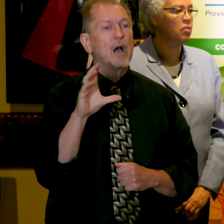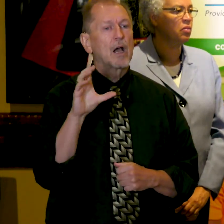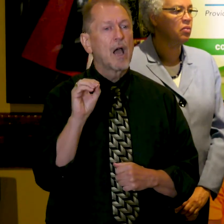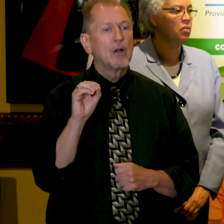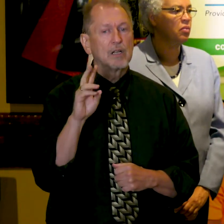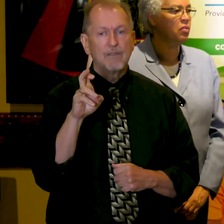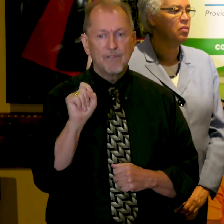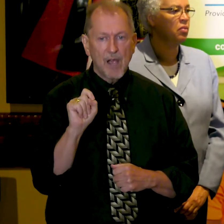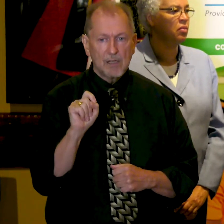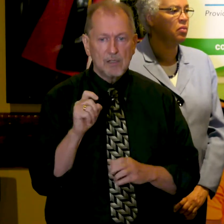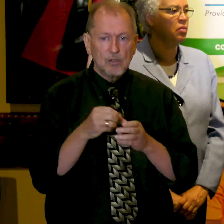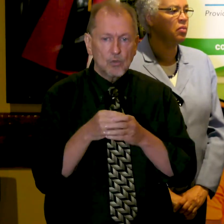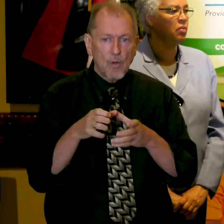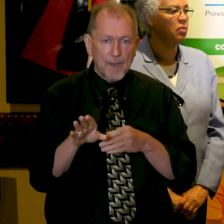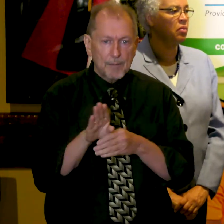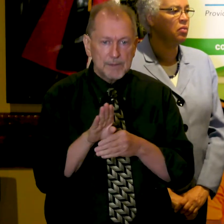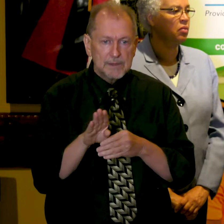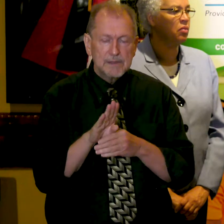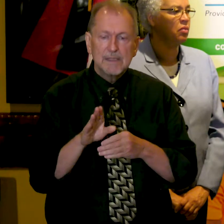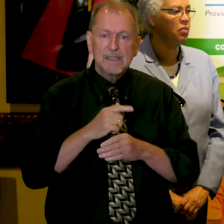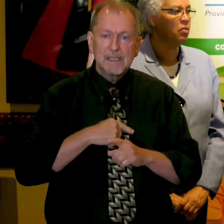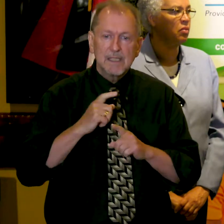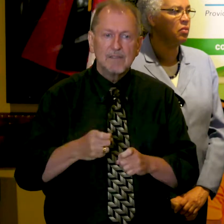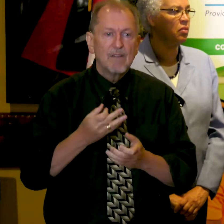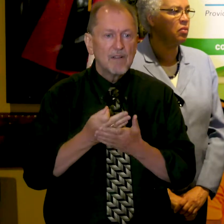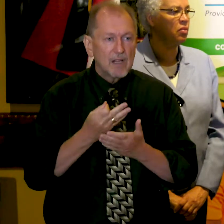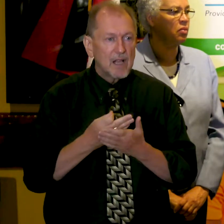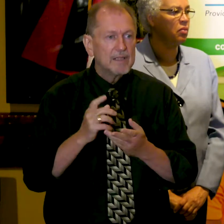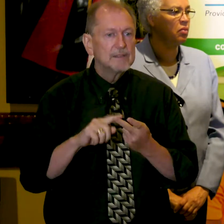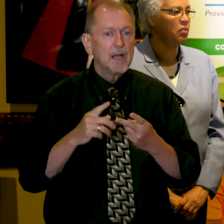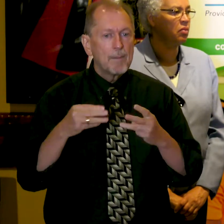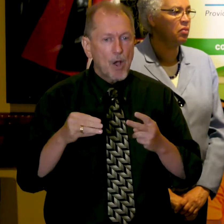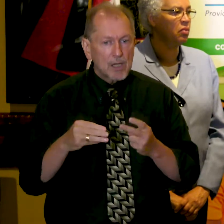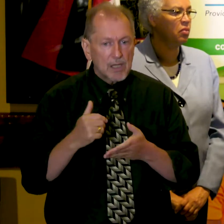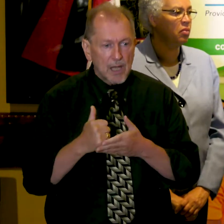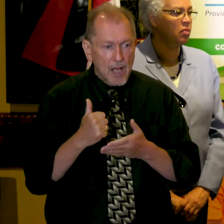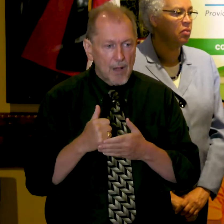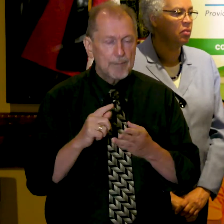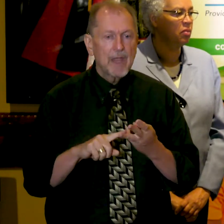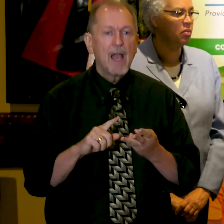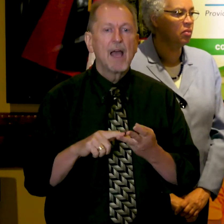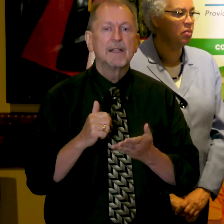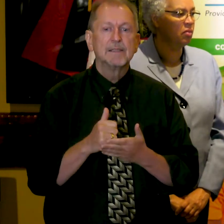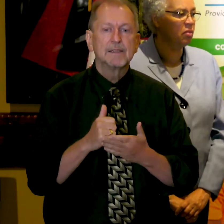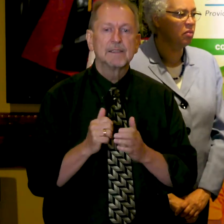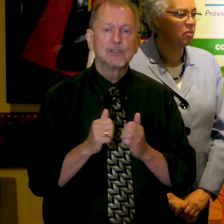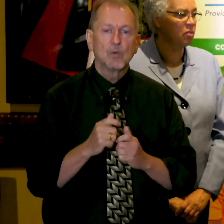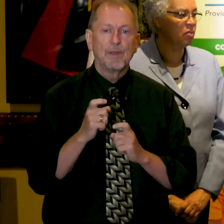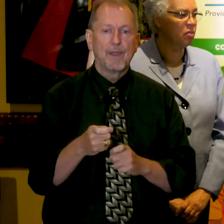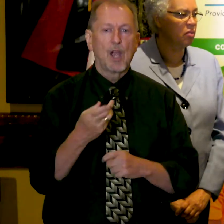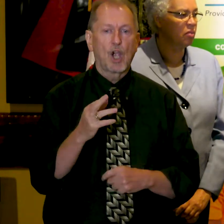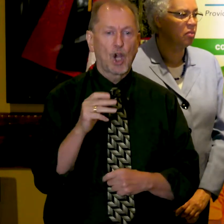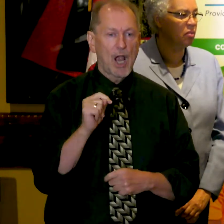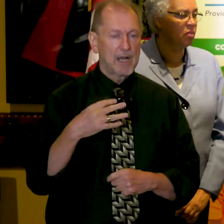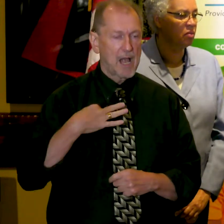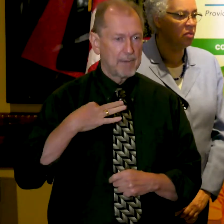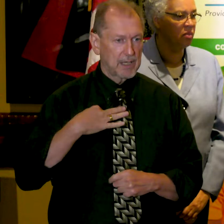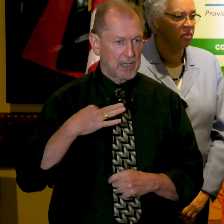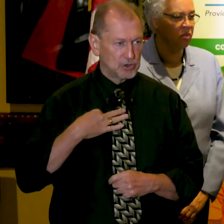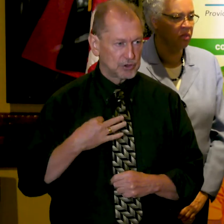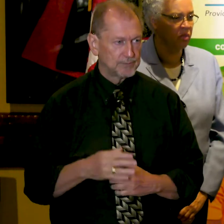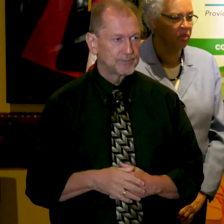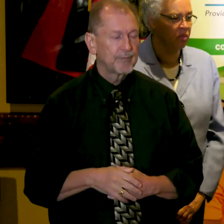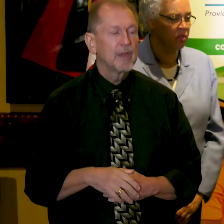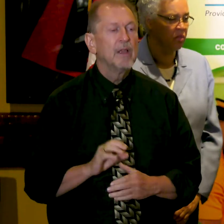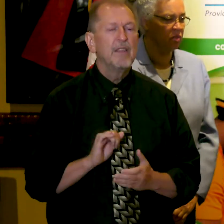businesses by providing finance and marketing mentorship as well as assistance with grant applications. This is just